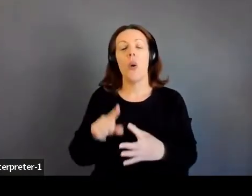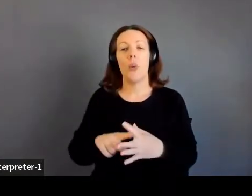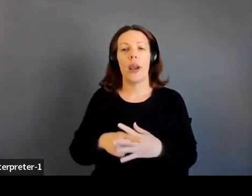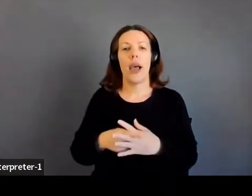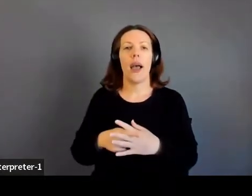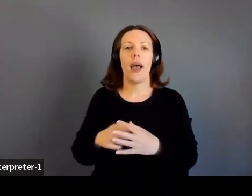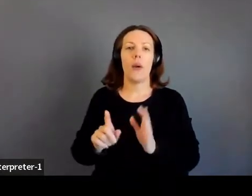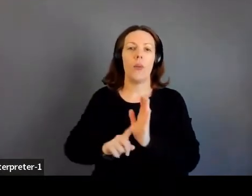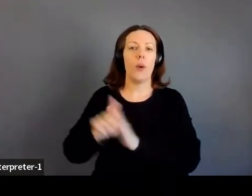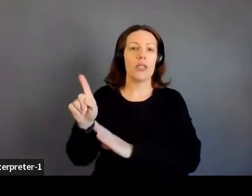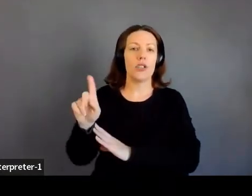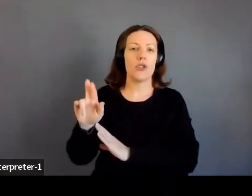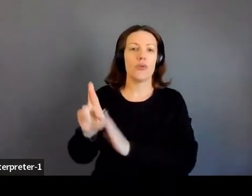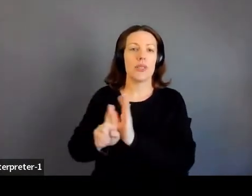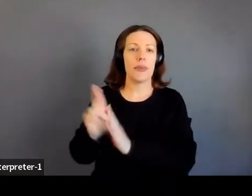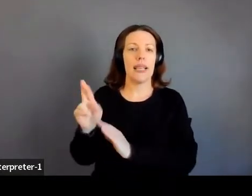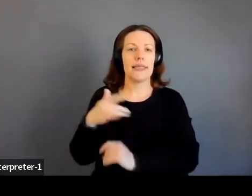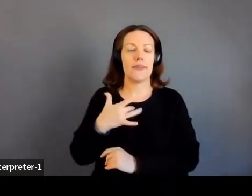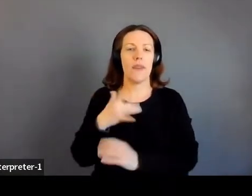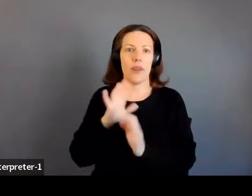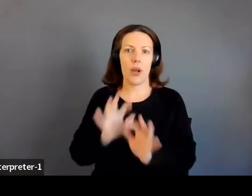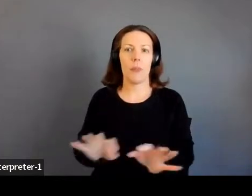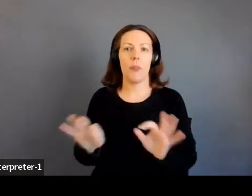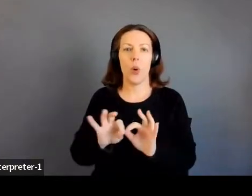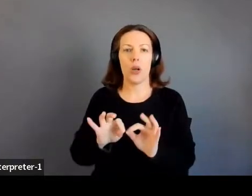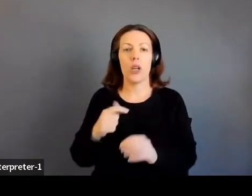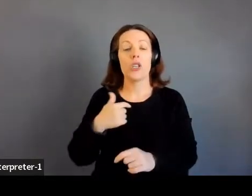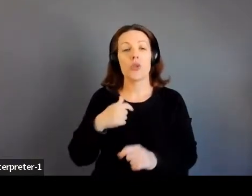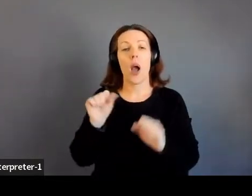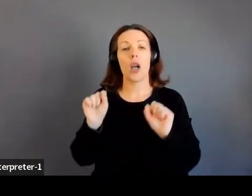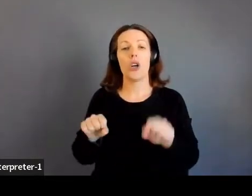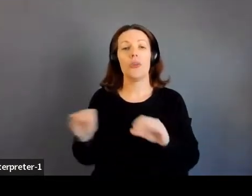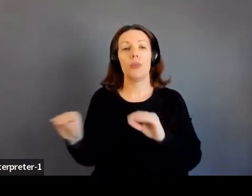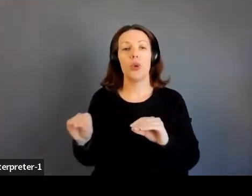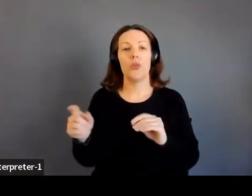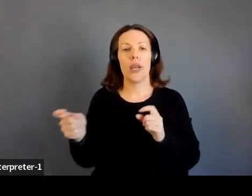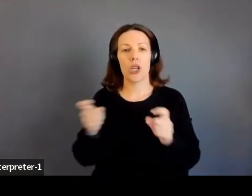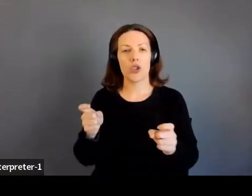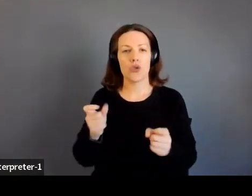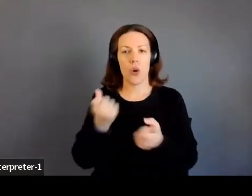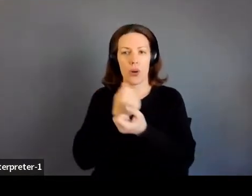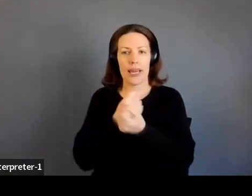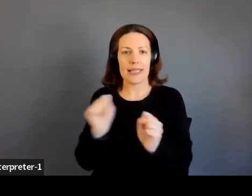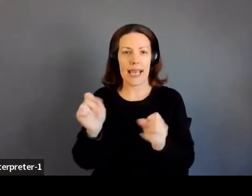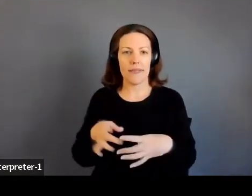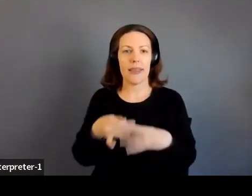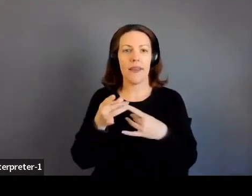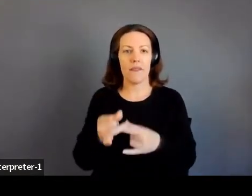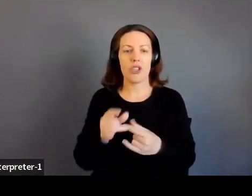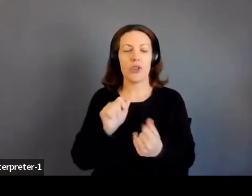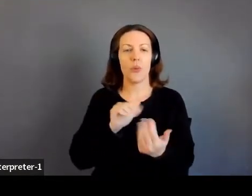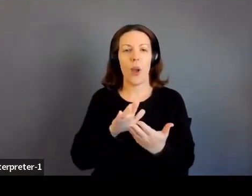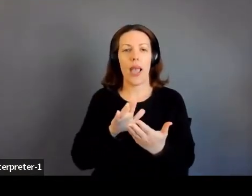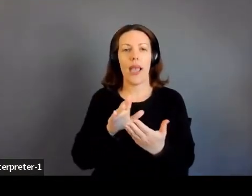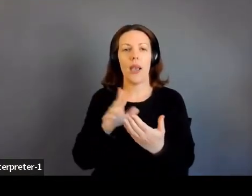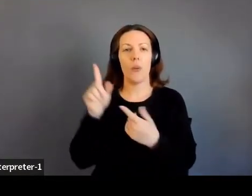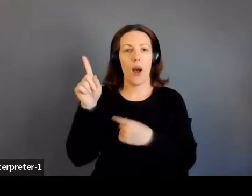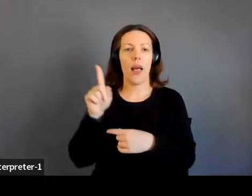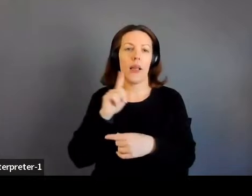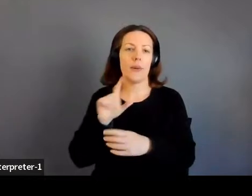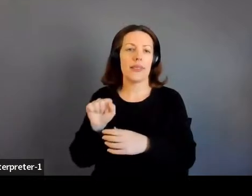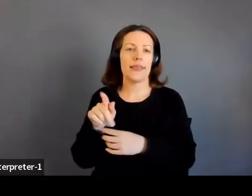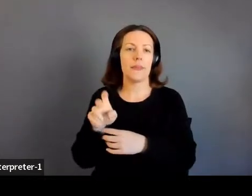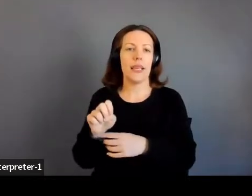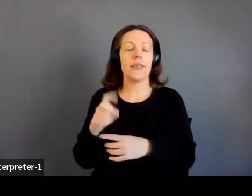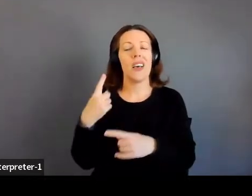space, not only so that I could move in a really controlled and safe and efficient way in, in space, but because there are